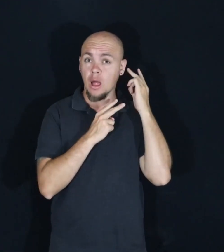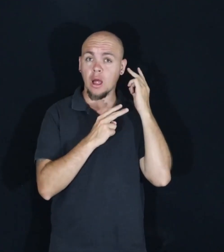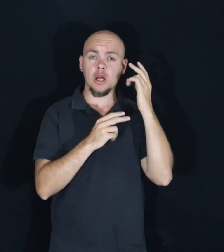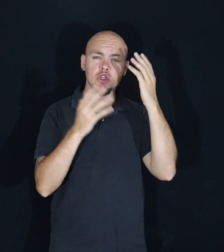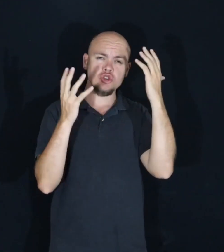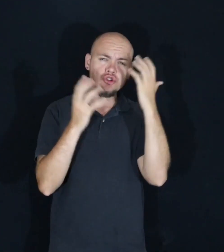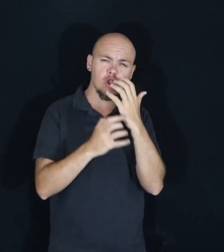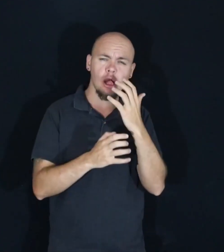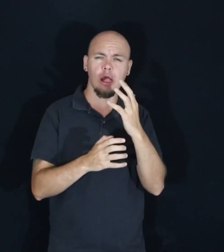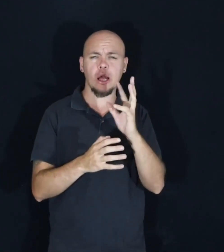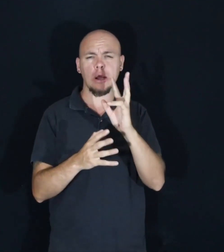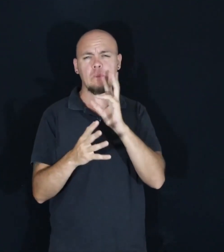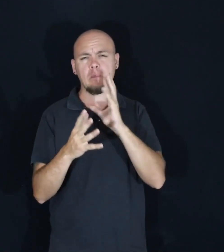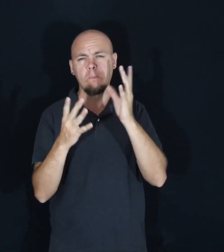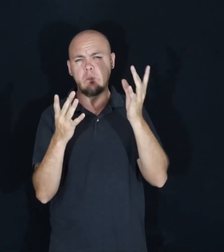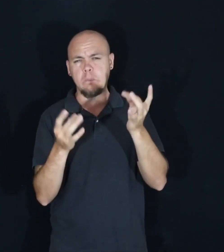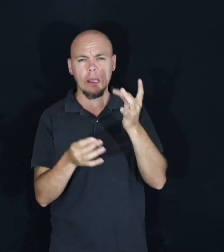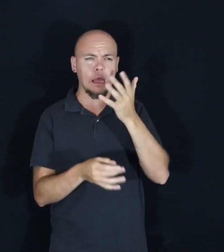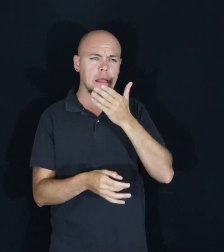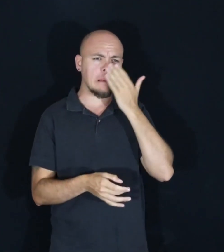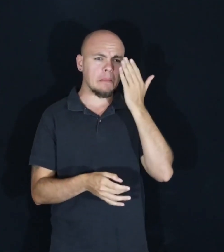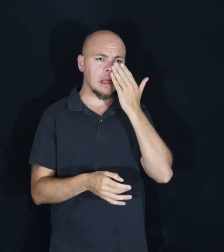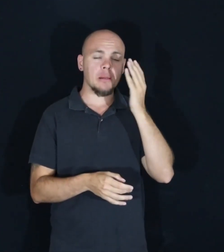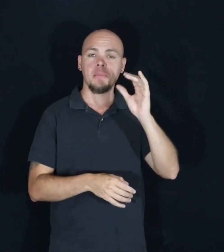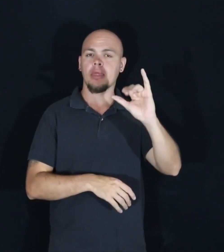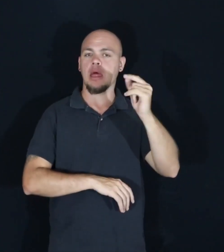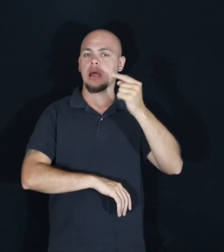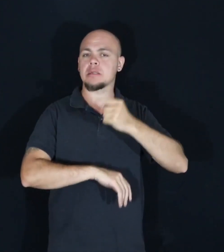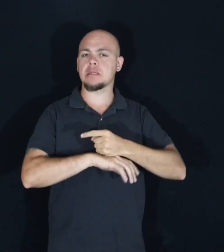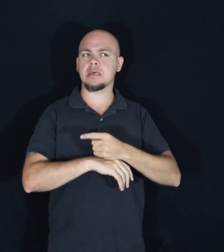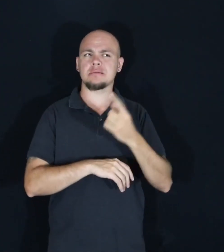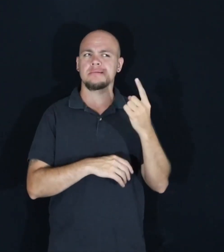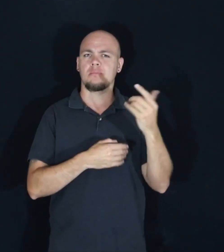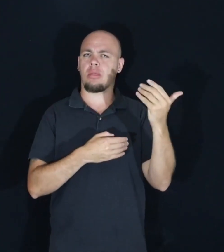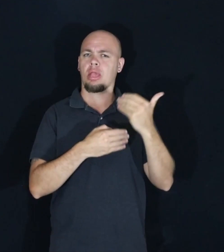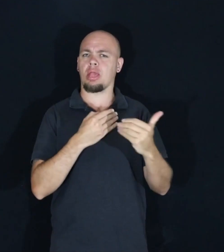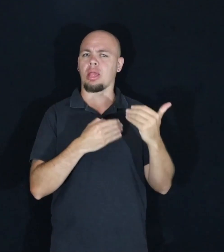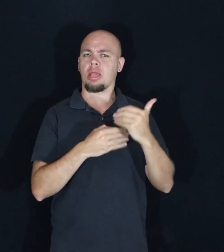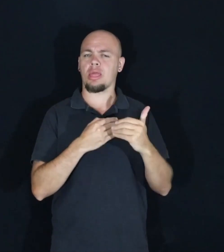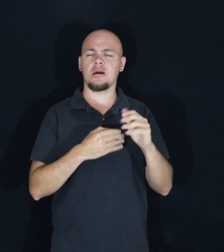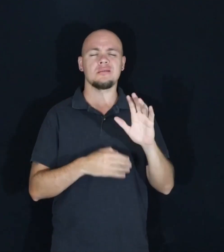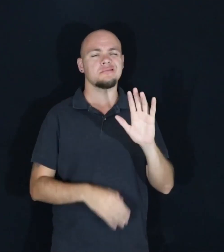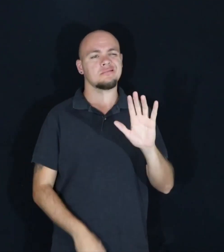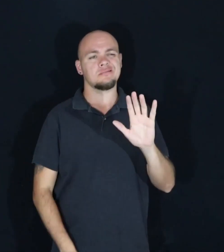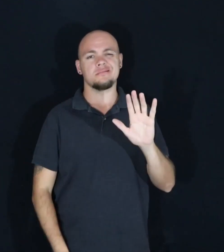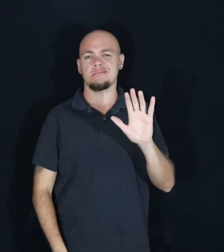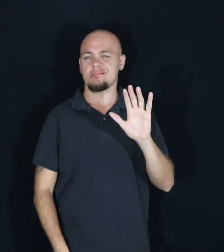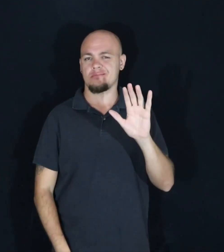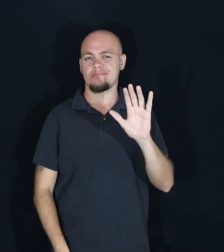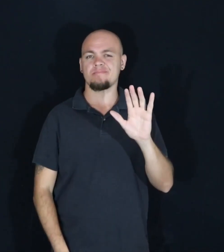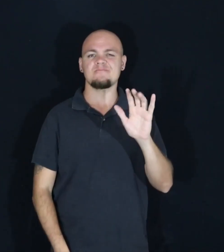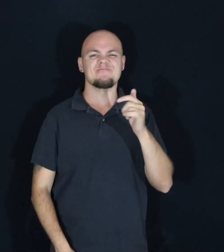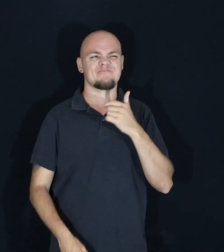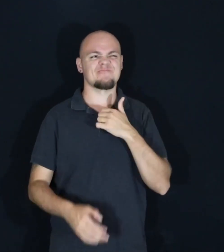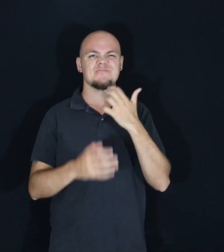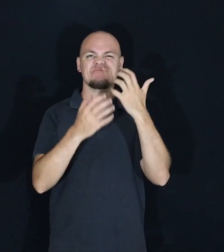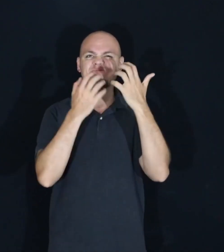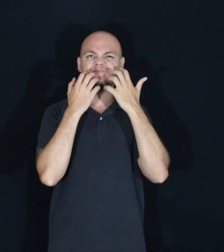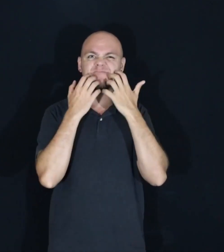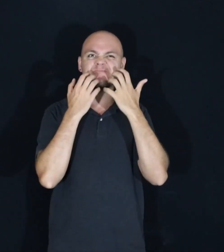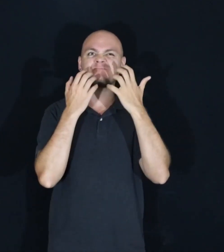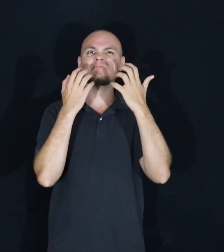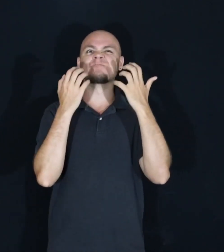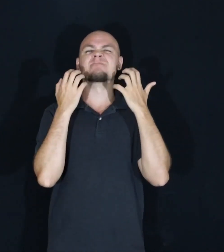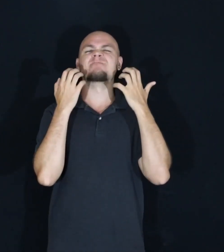But still, something about that day just bothered me. And I knew I had to scream from the